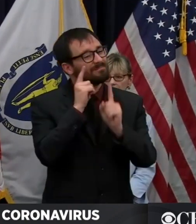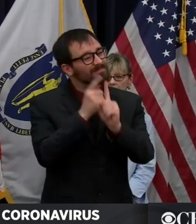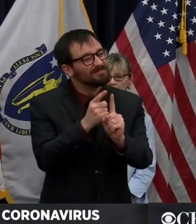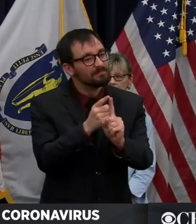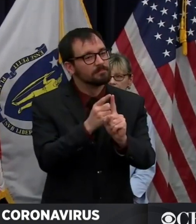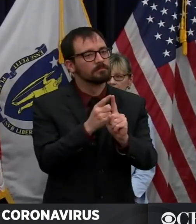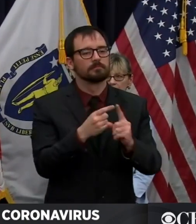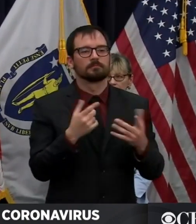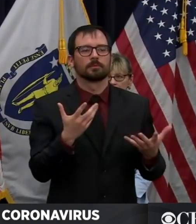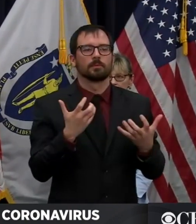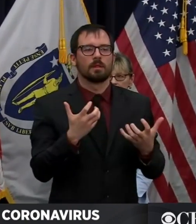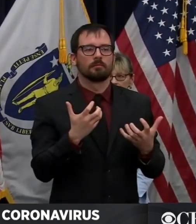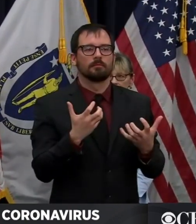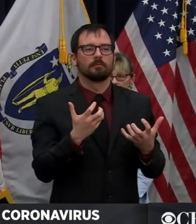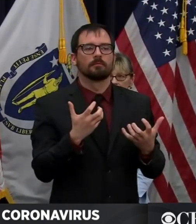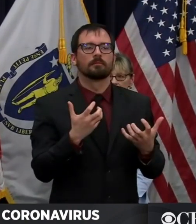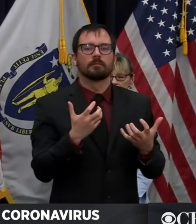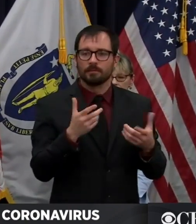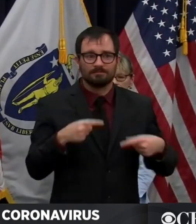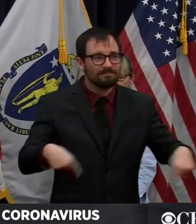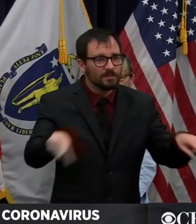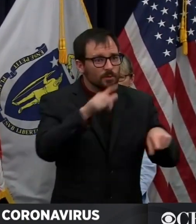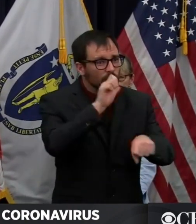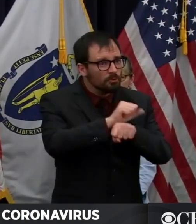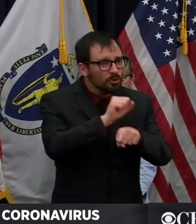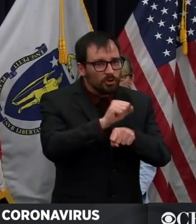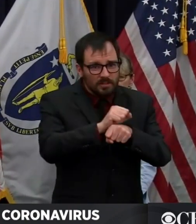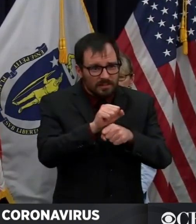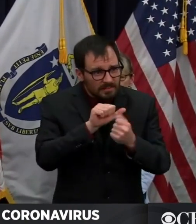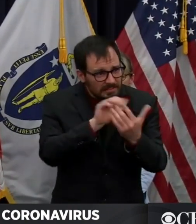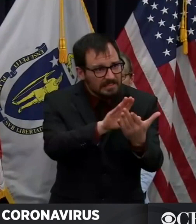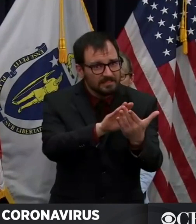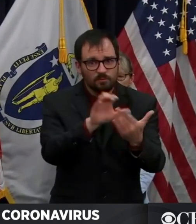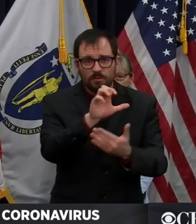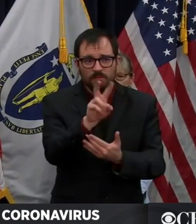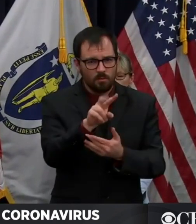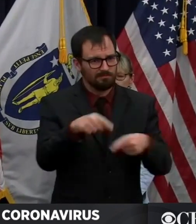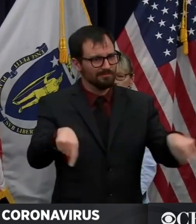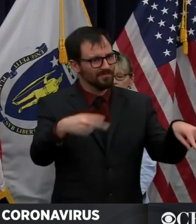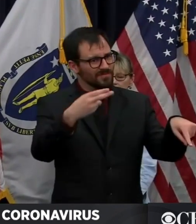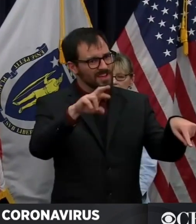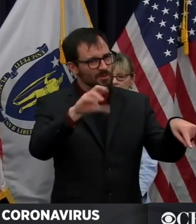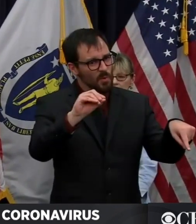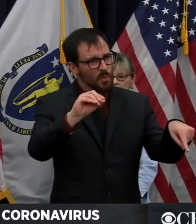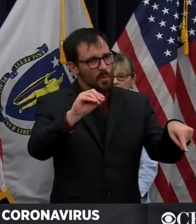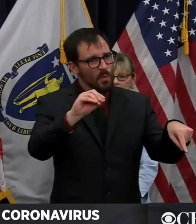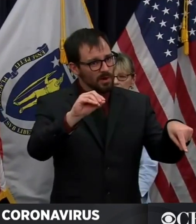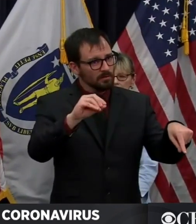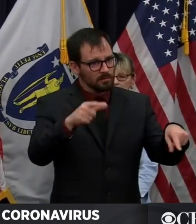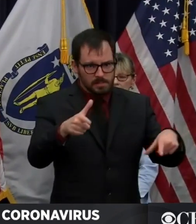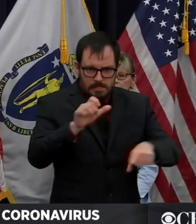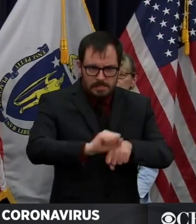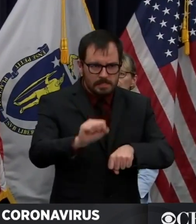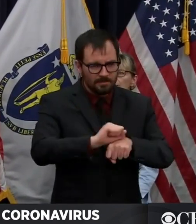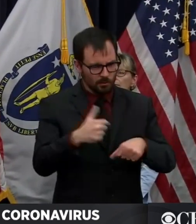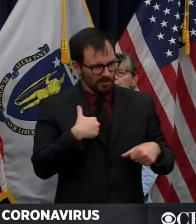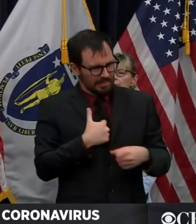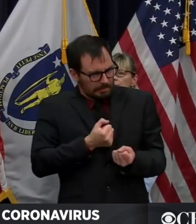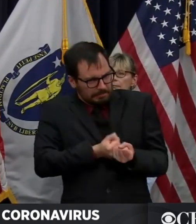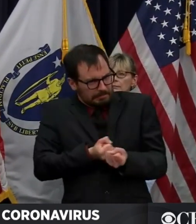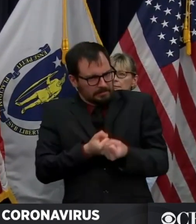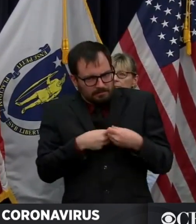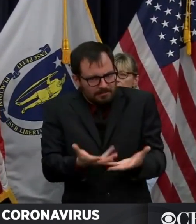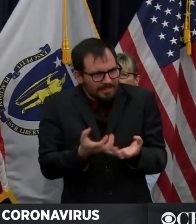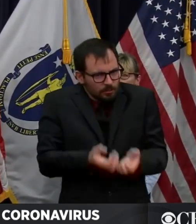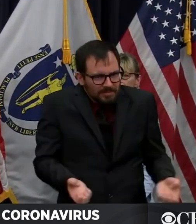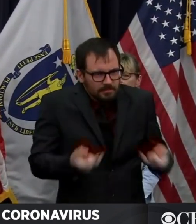keeping us safe. It's so important that we give the equipment, materials, and PPE that we have to them now so that they can do the amazing work that they're doing